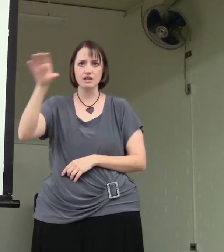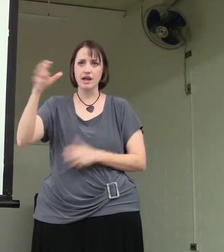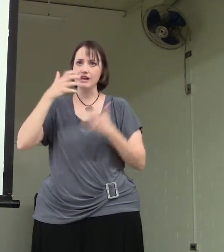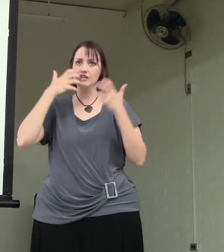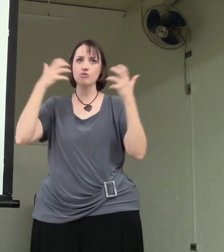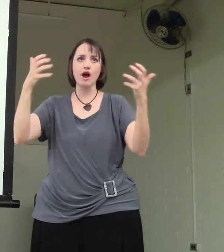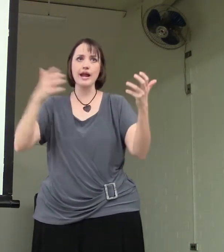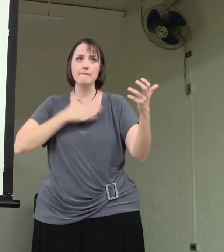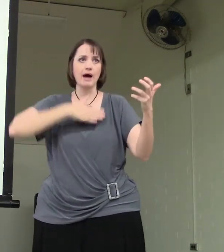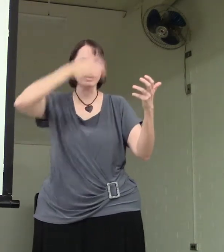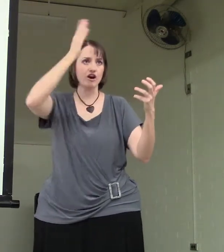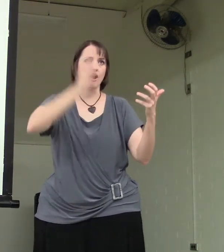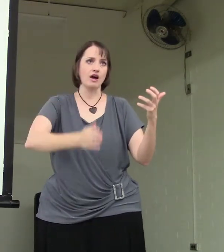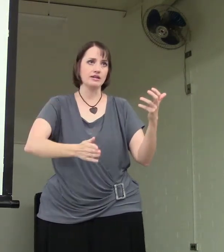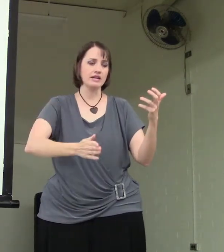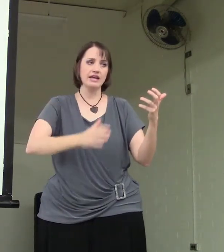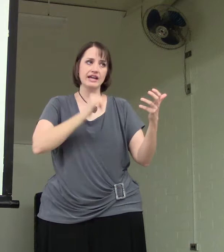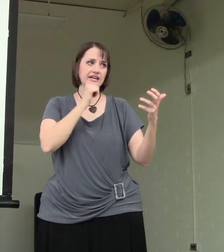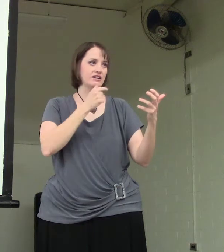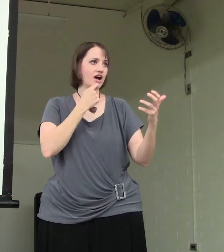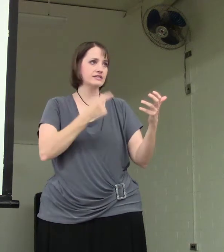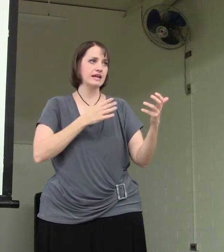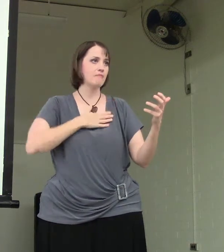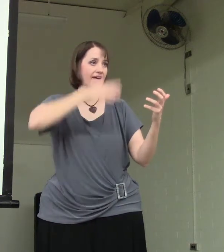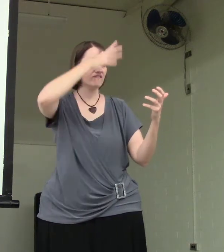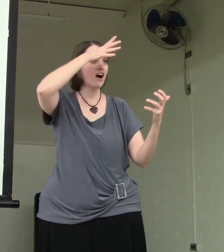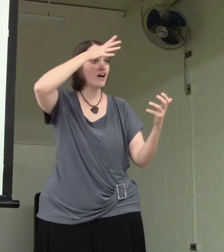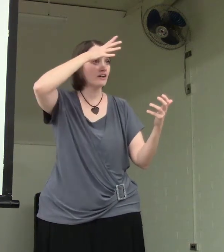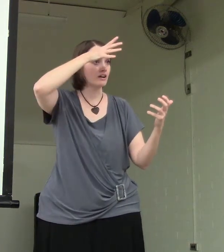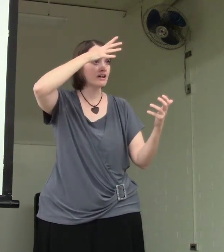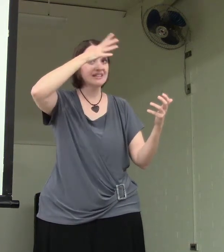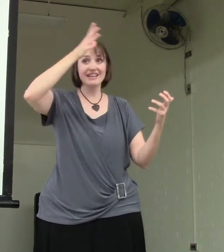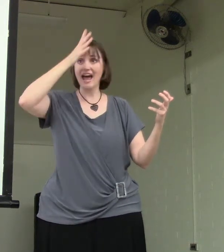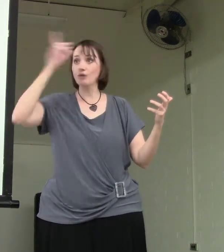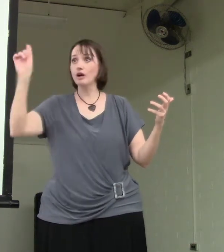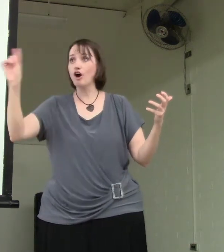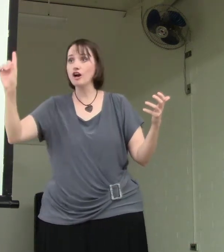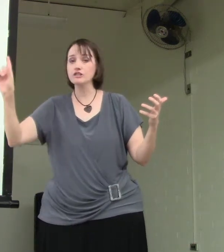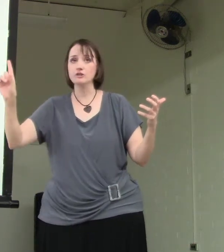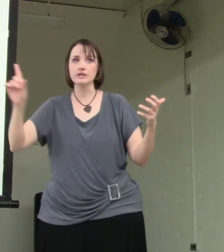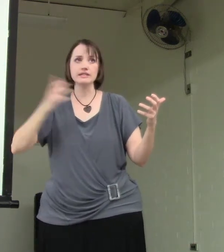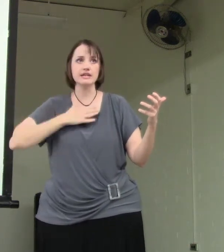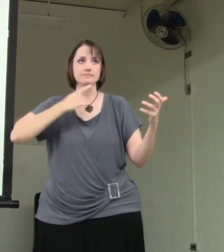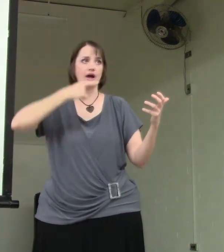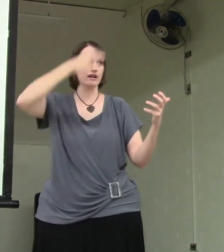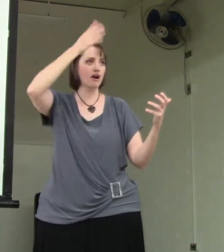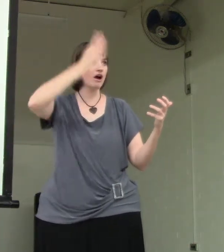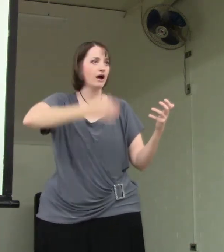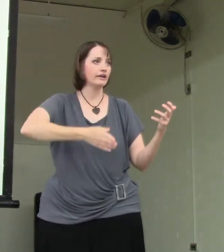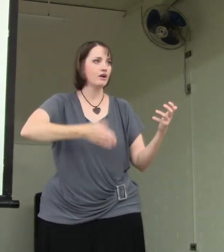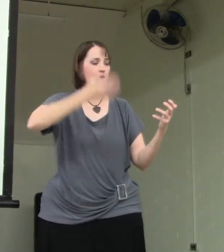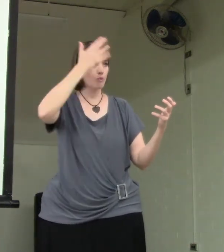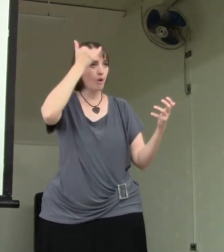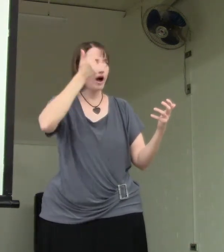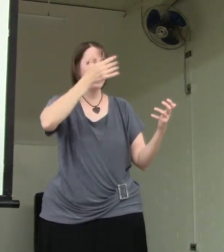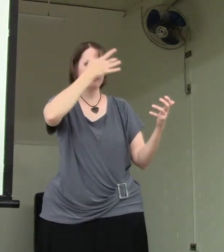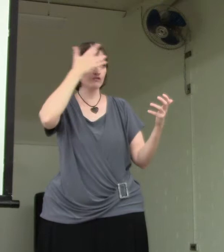And he cried out, my God. He did not say, my Father. Dad, where are you? He says, my God. Why have you